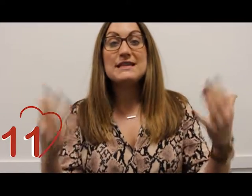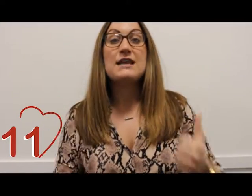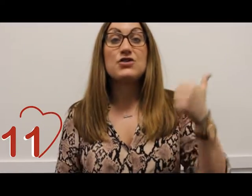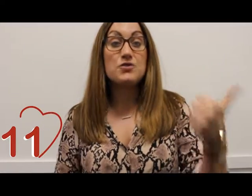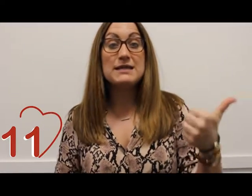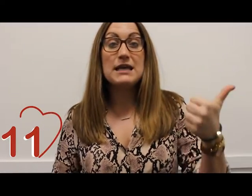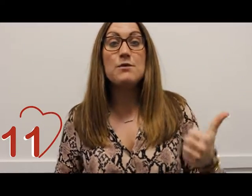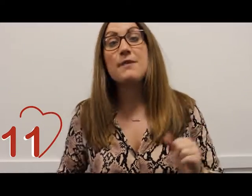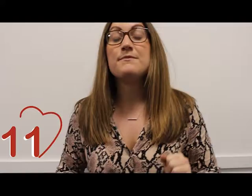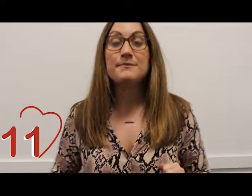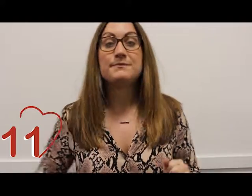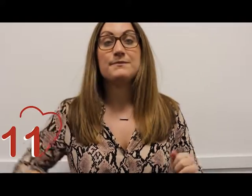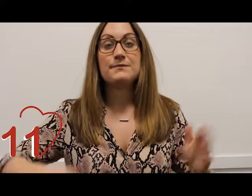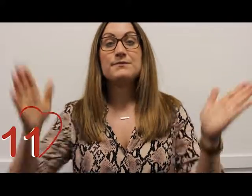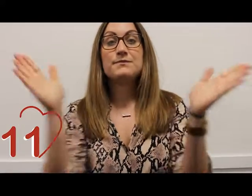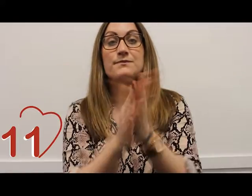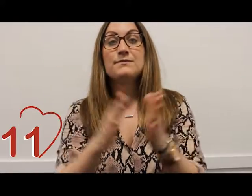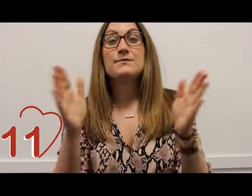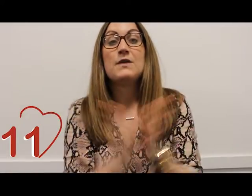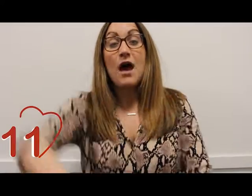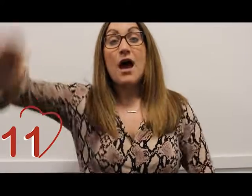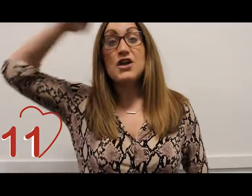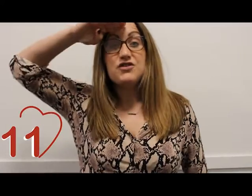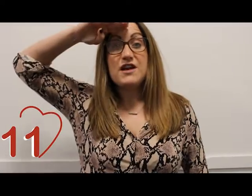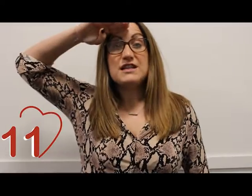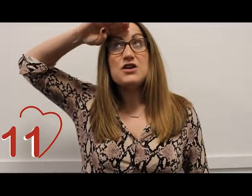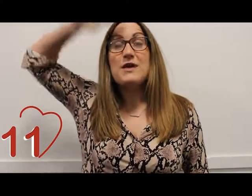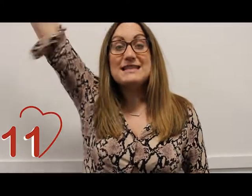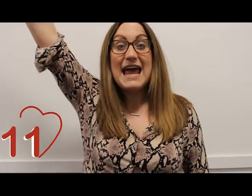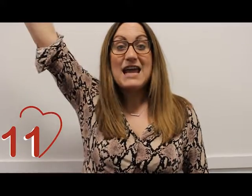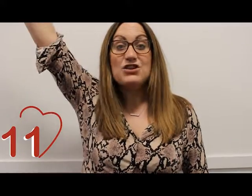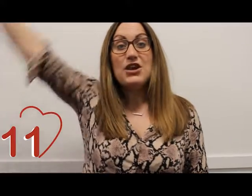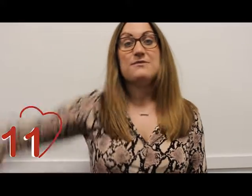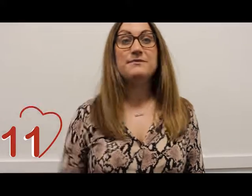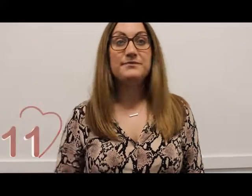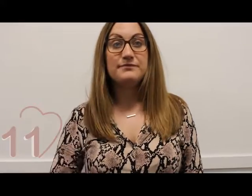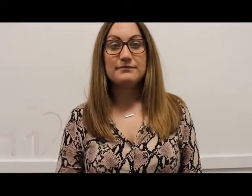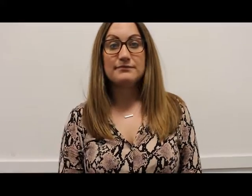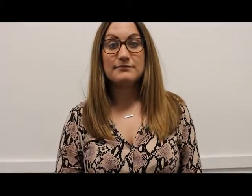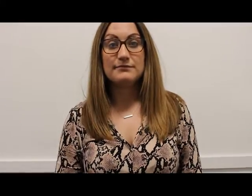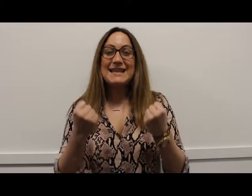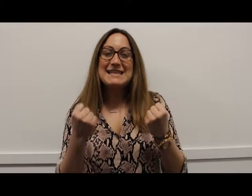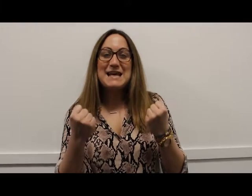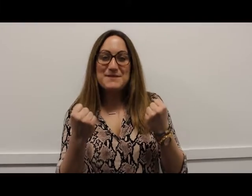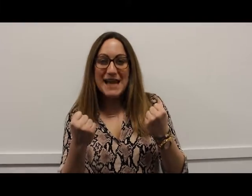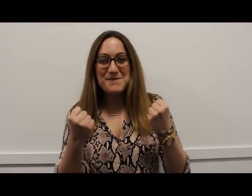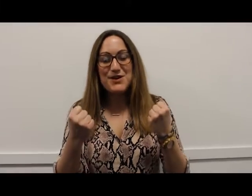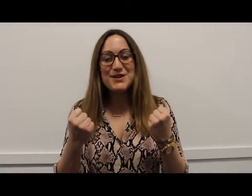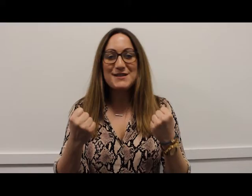121 132 attention team team good as